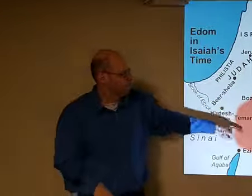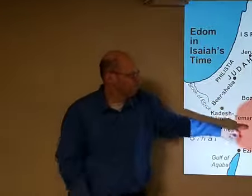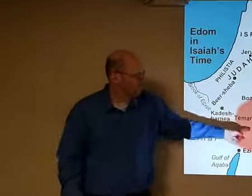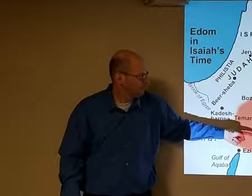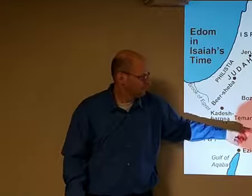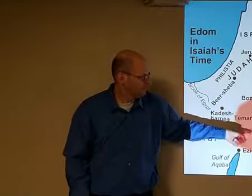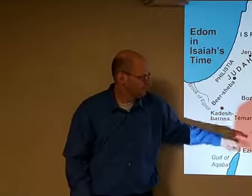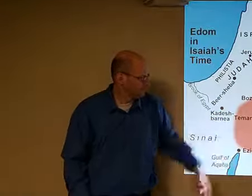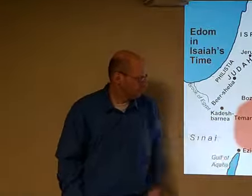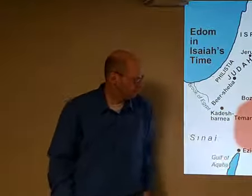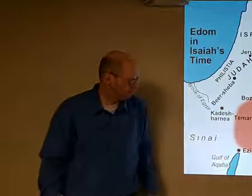got Edom and Isaiah's time.